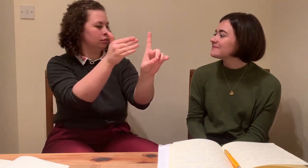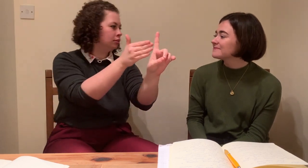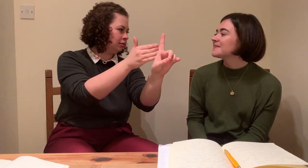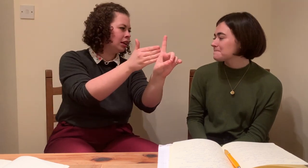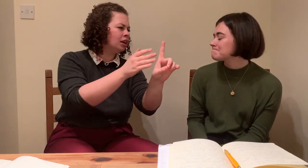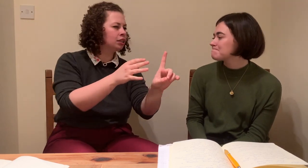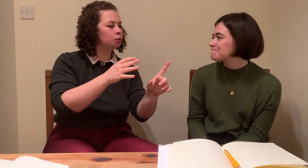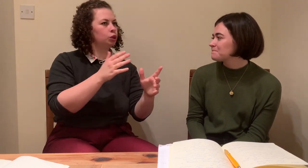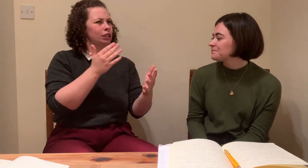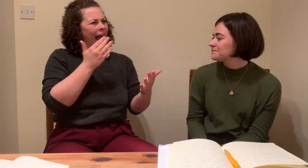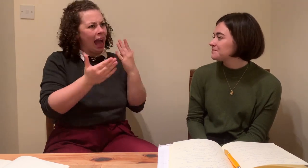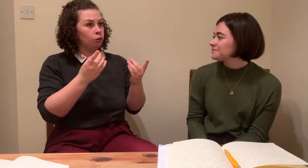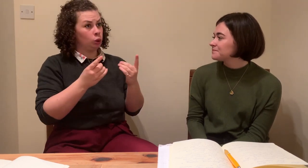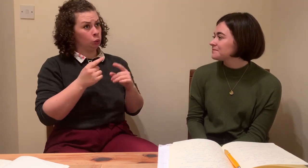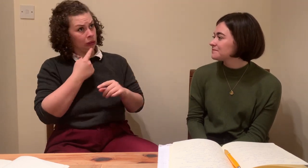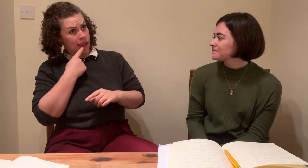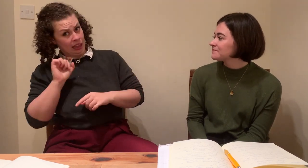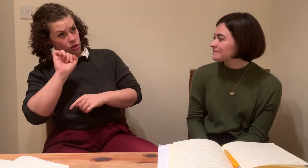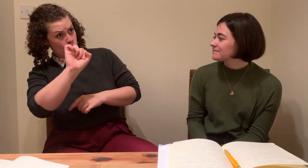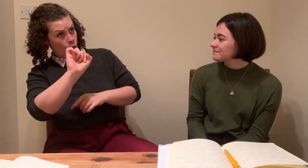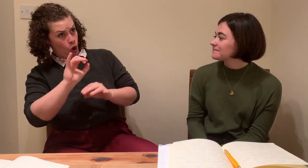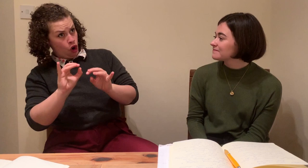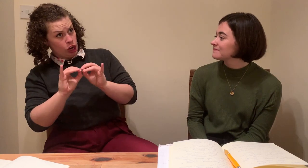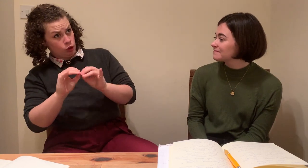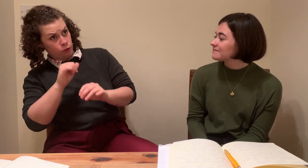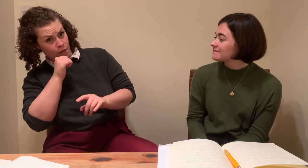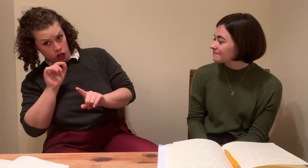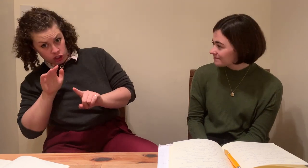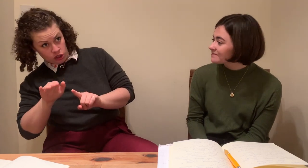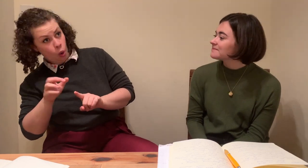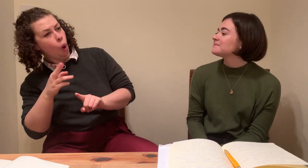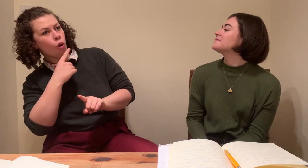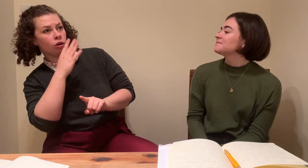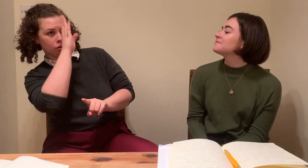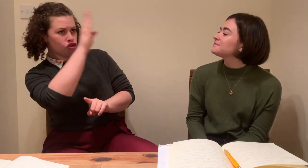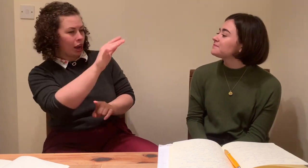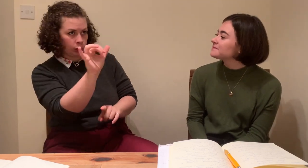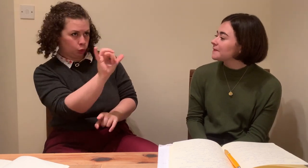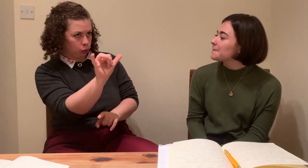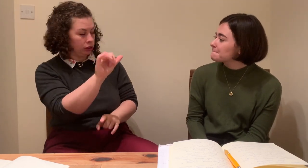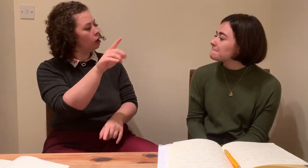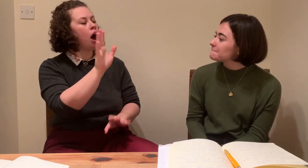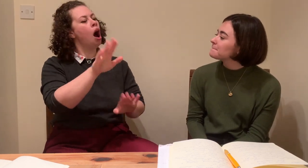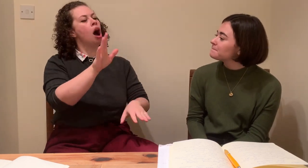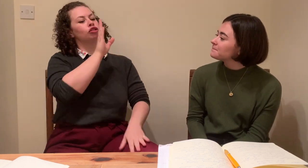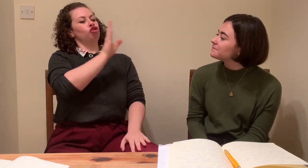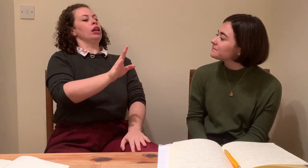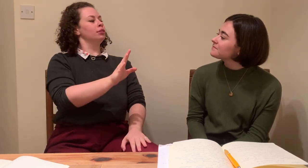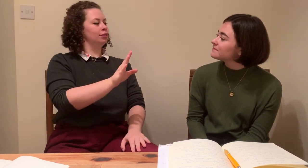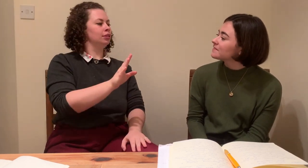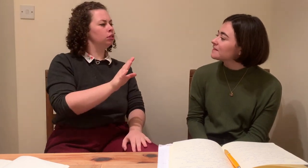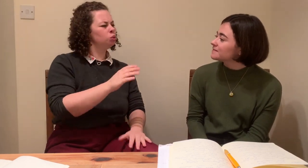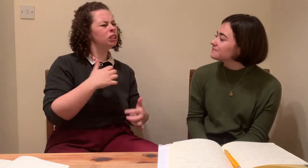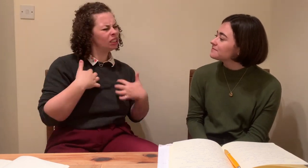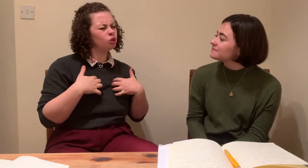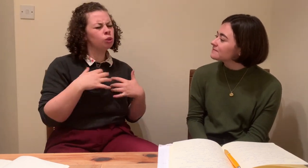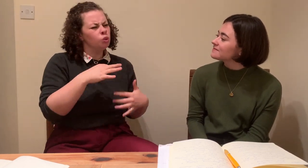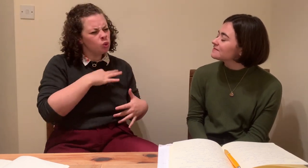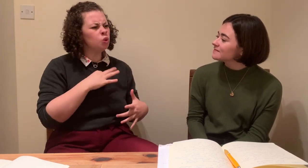between the two of us. There was no power dynamic either. Like, there was no, egos were at the door. Outdoor. It was just, okay. Just focus on the whole situation.